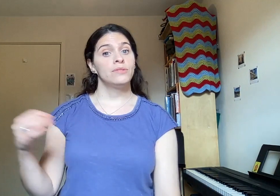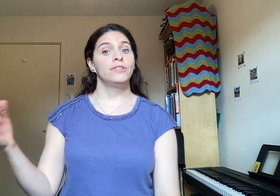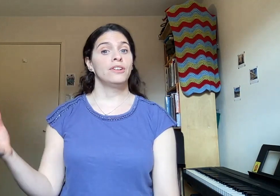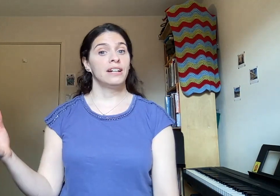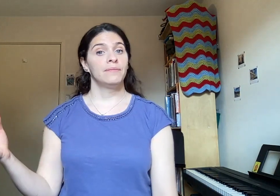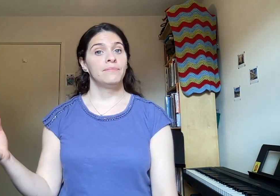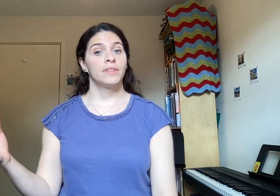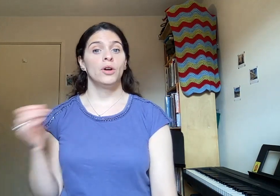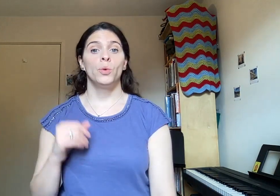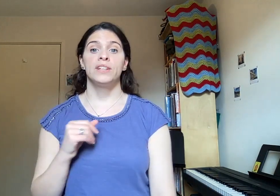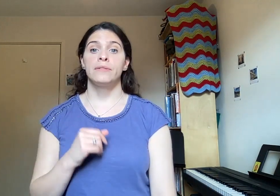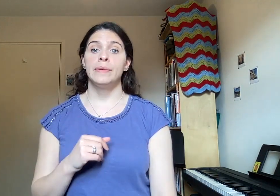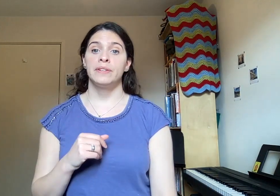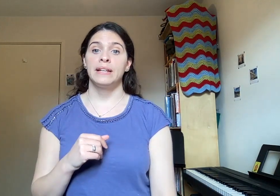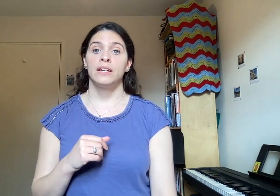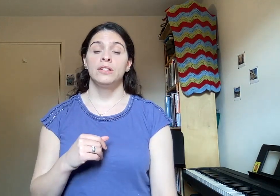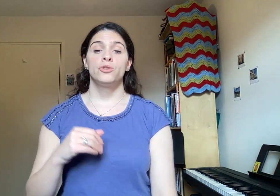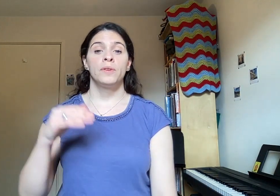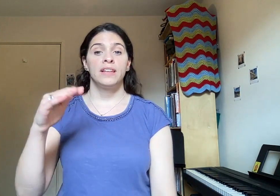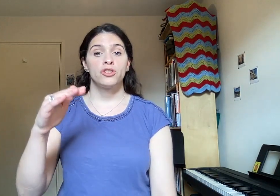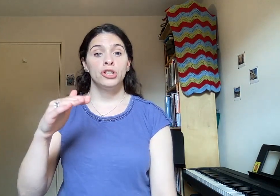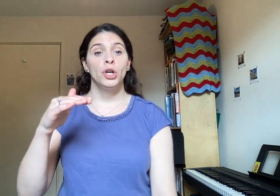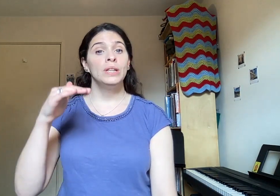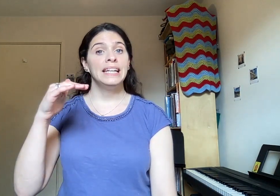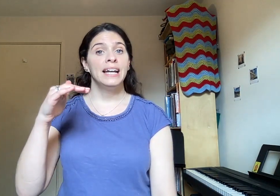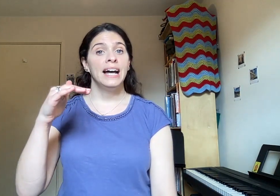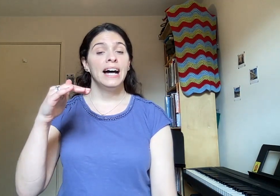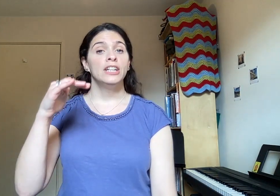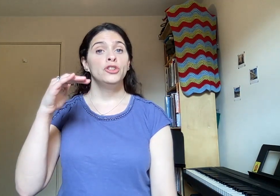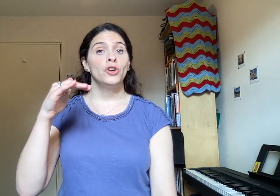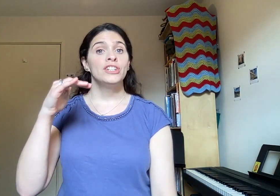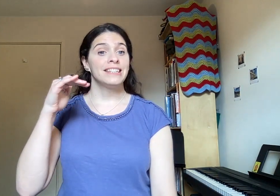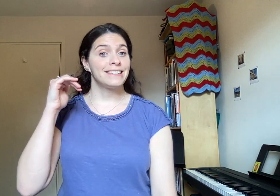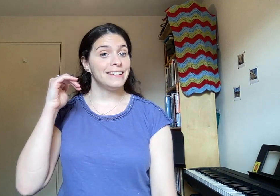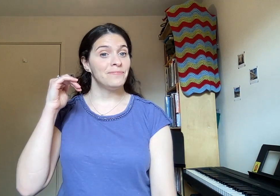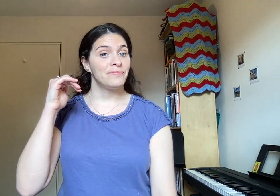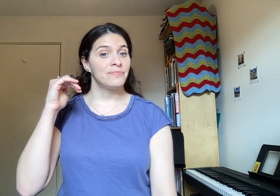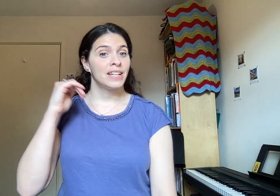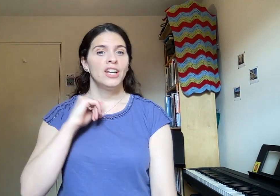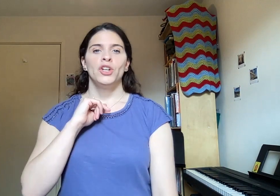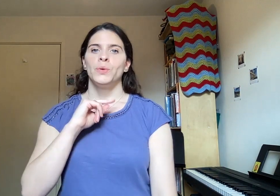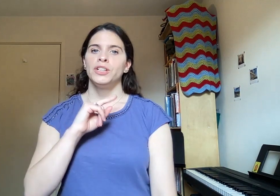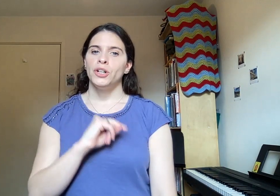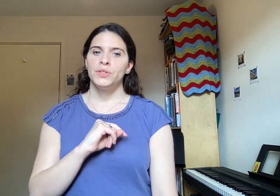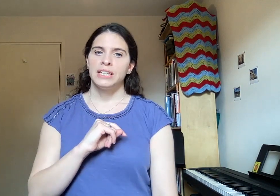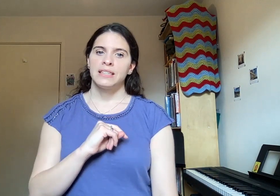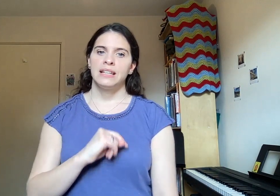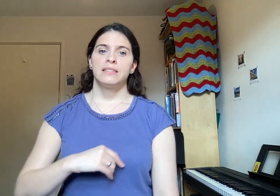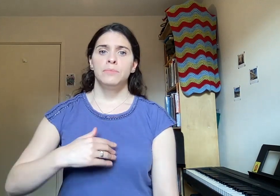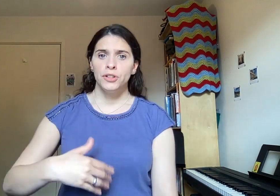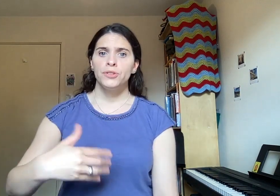for longer. Always remembering to breathe in slowly and noiselessly. You will notice that the more you